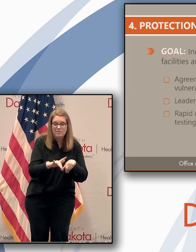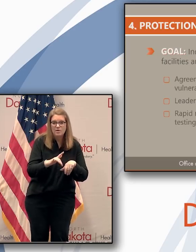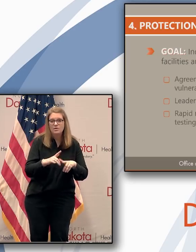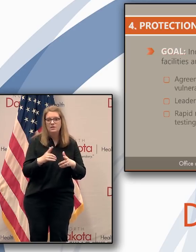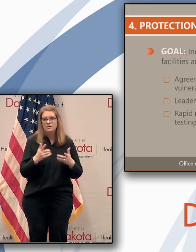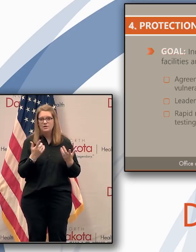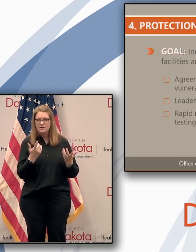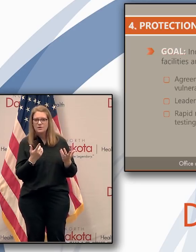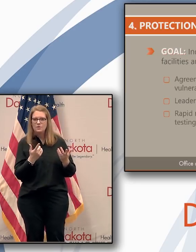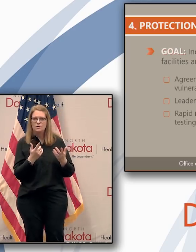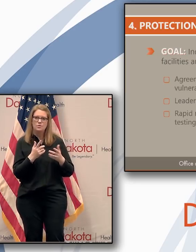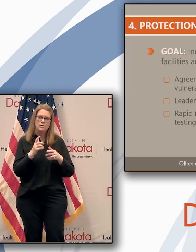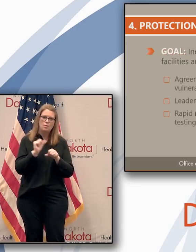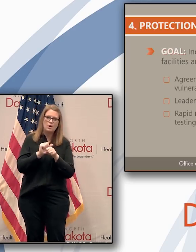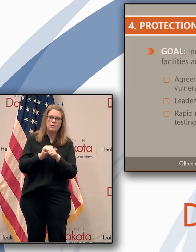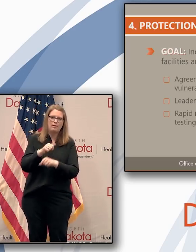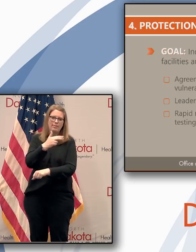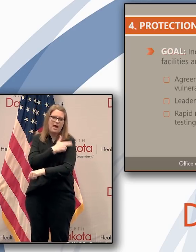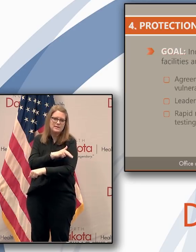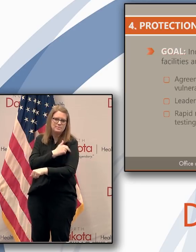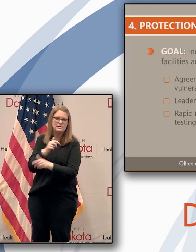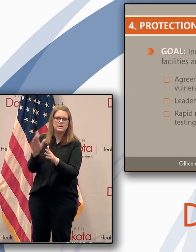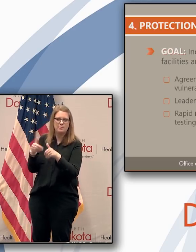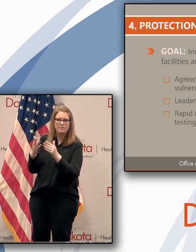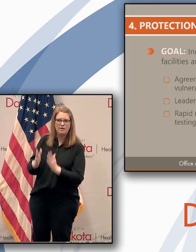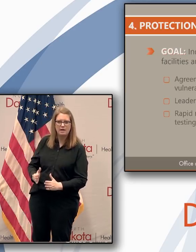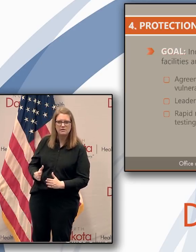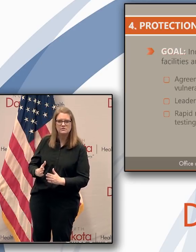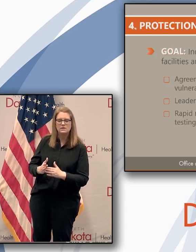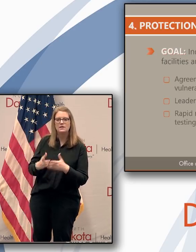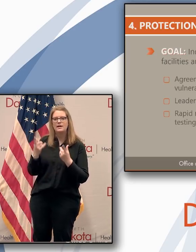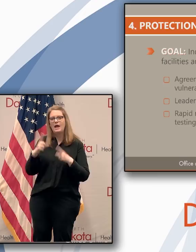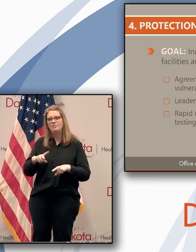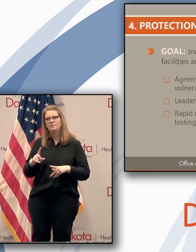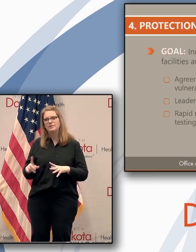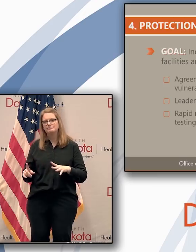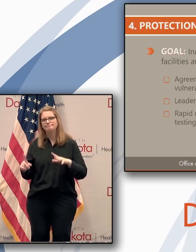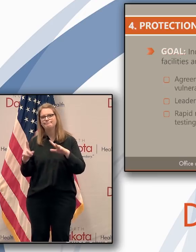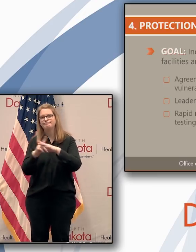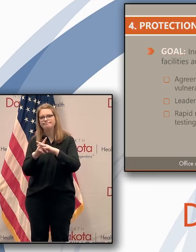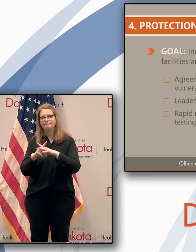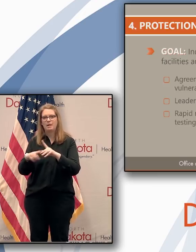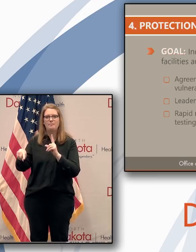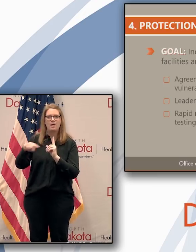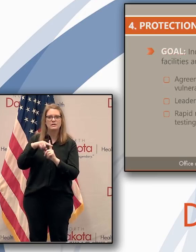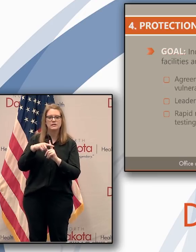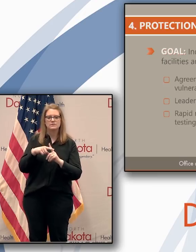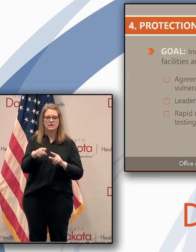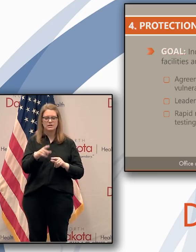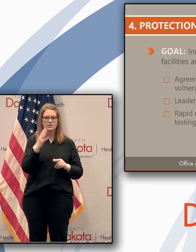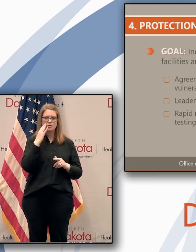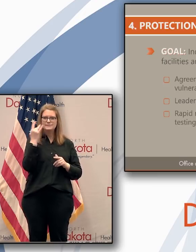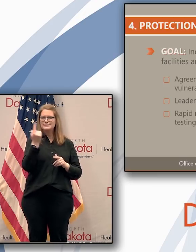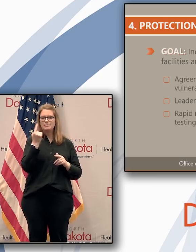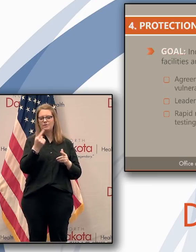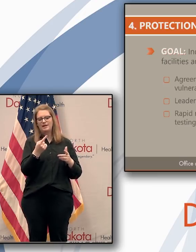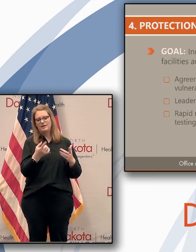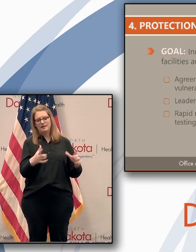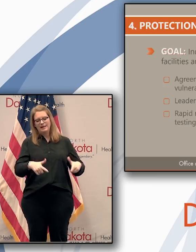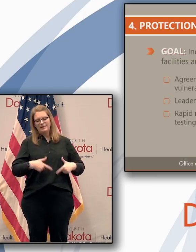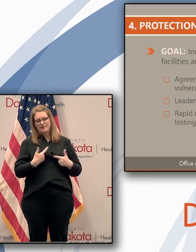strategy with the providers where if we have positive that may appear in a congregate care